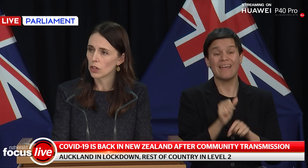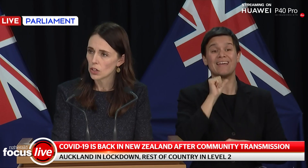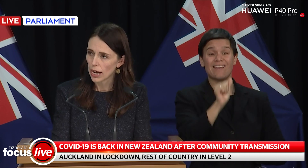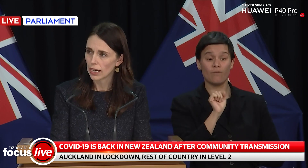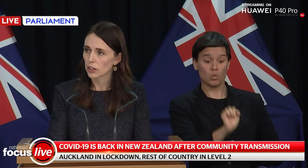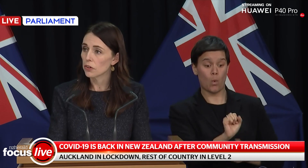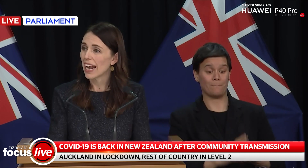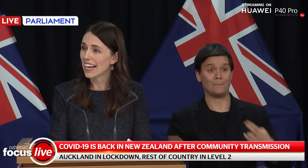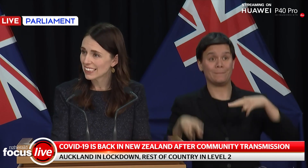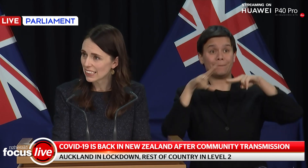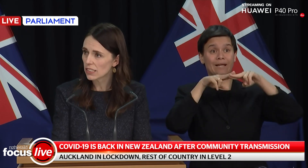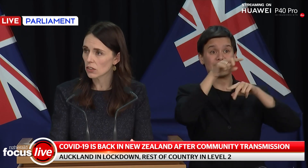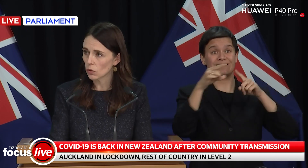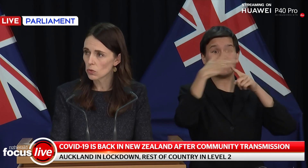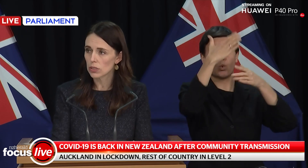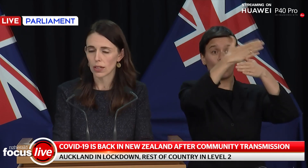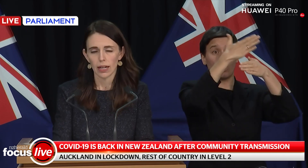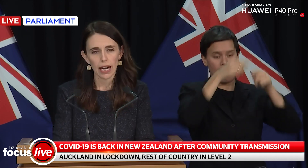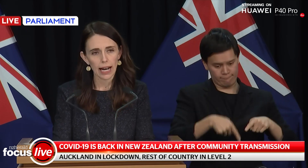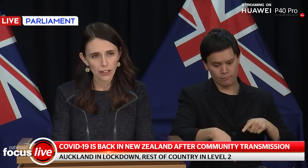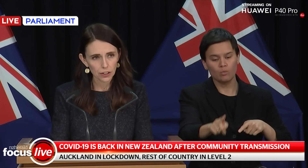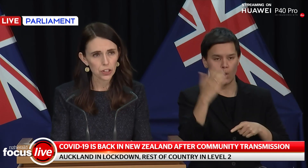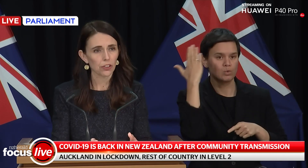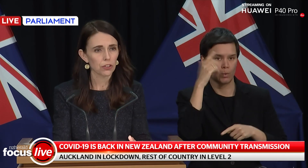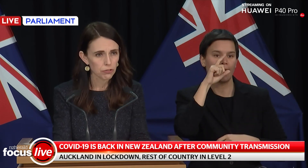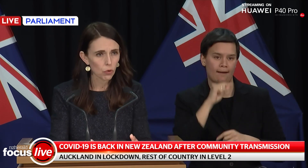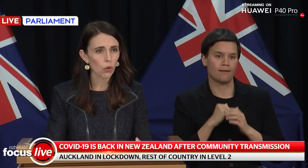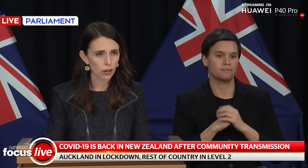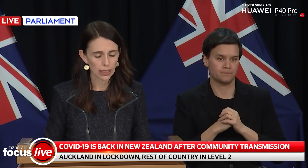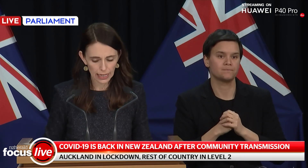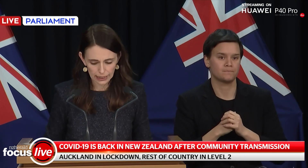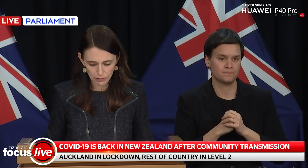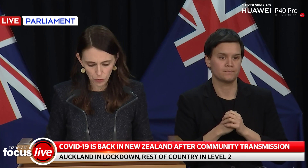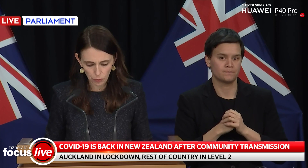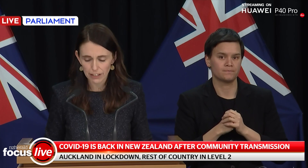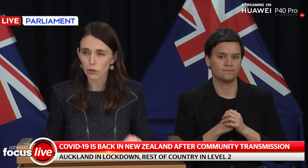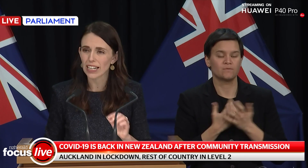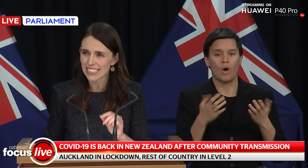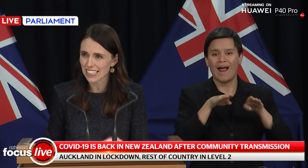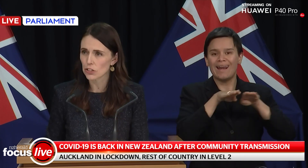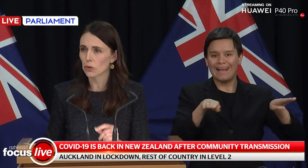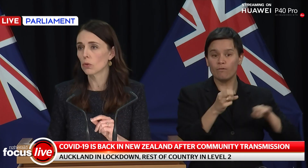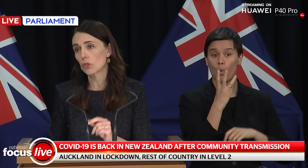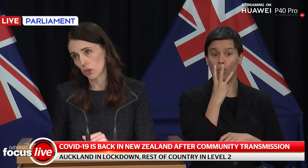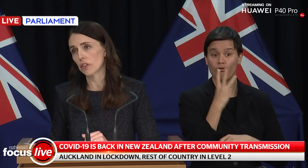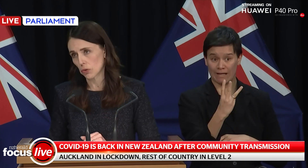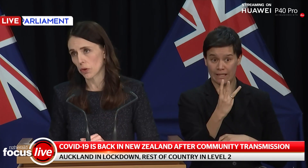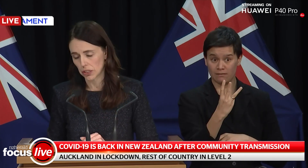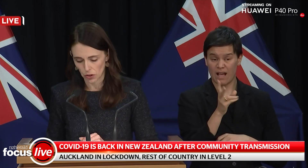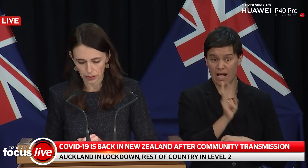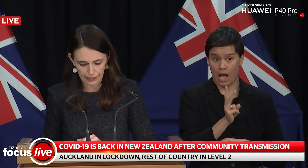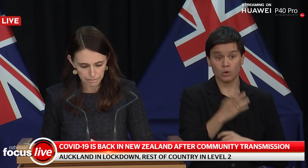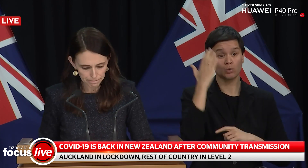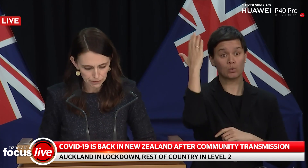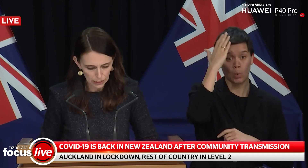allow you to access schools and early childhood for a Level 3 for essential service